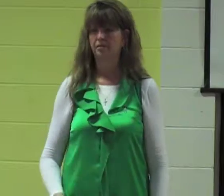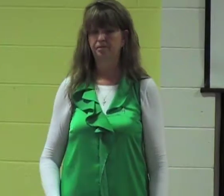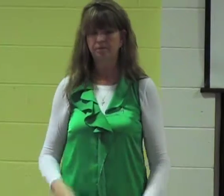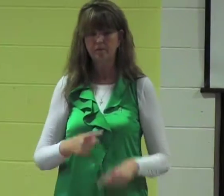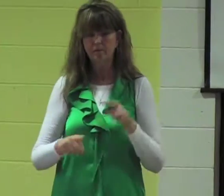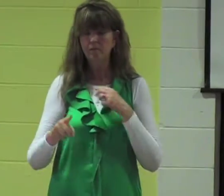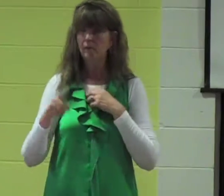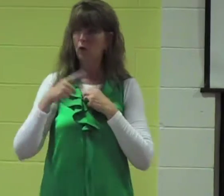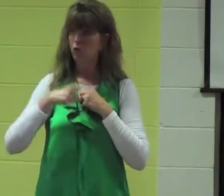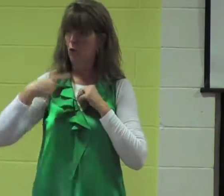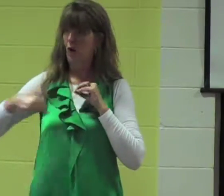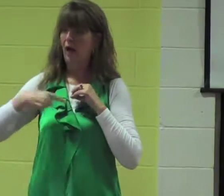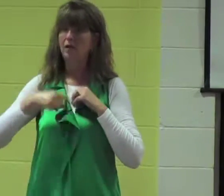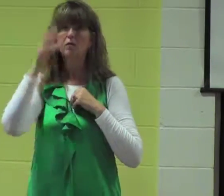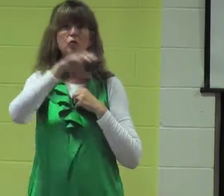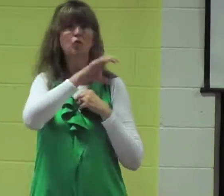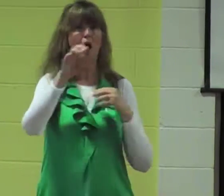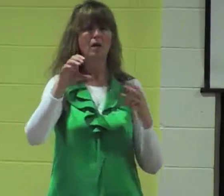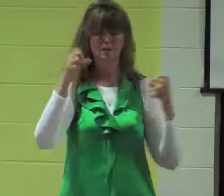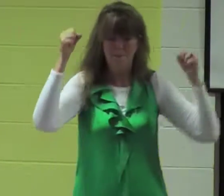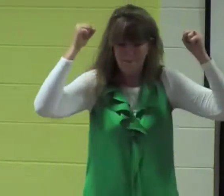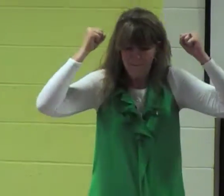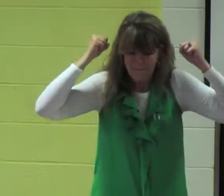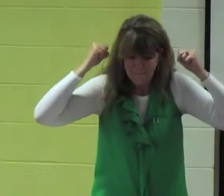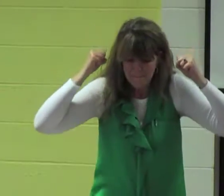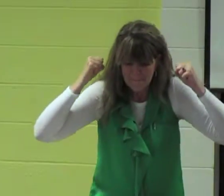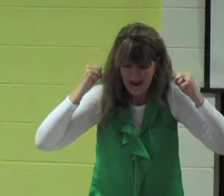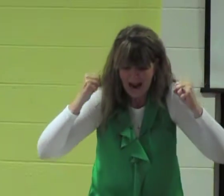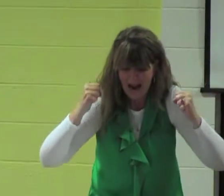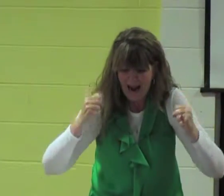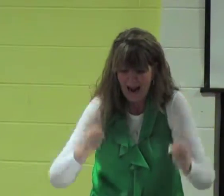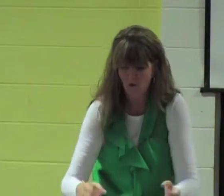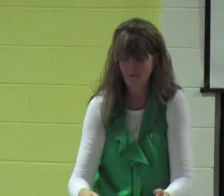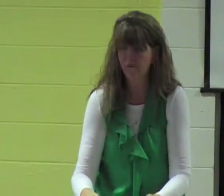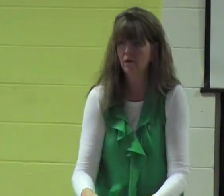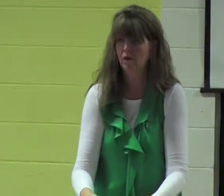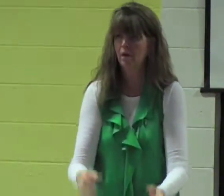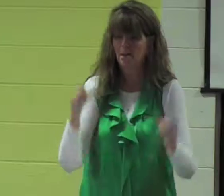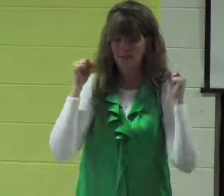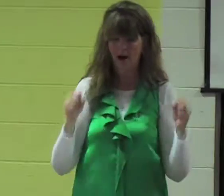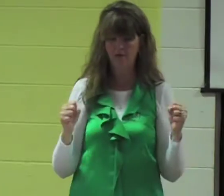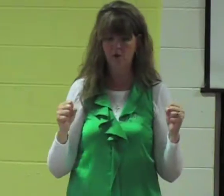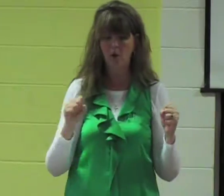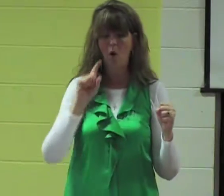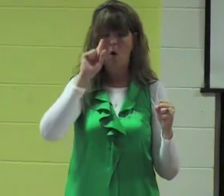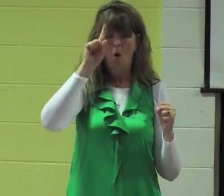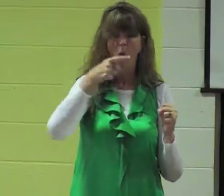Roman oppression. But to us, the cross represents power. It's powerful.